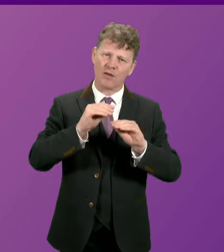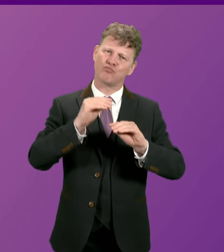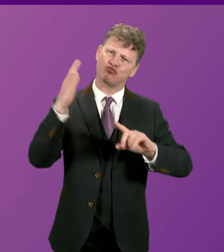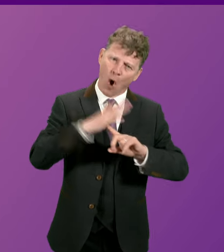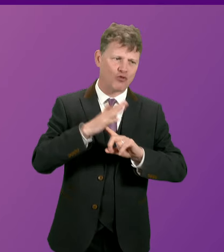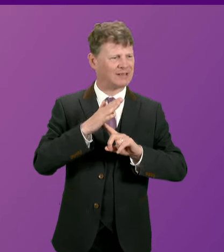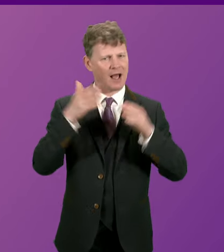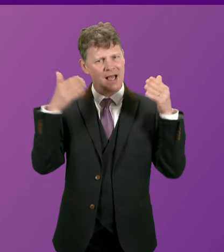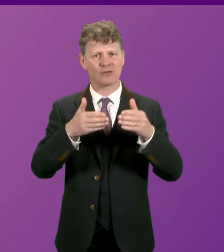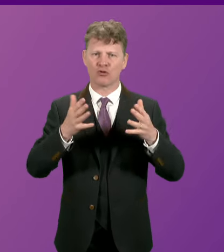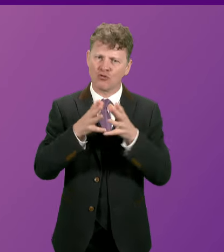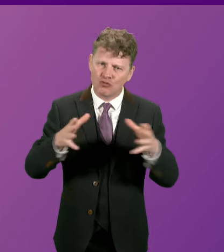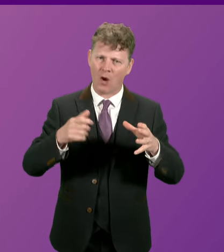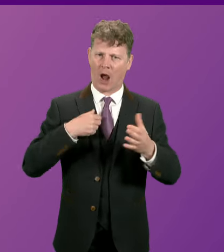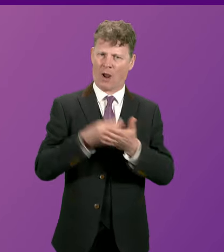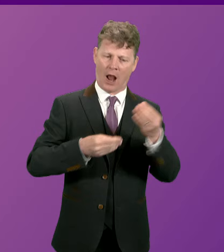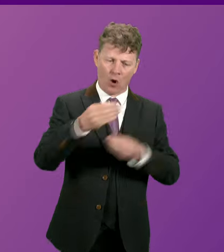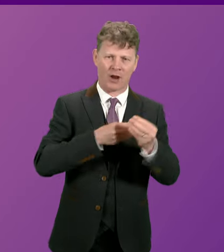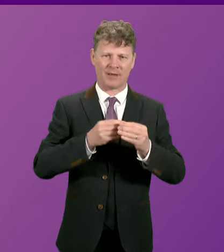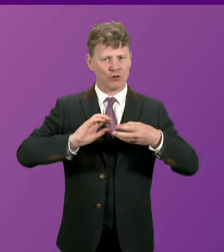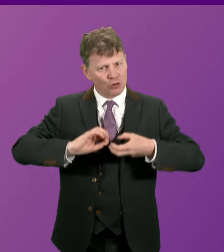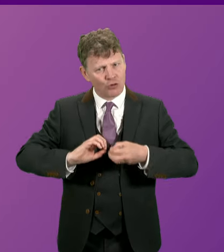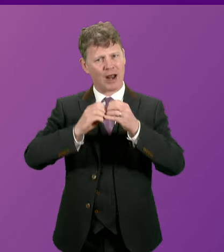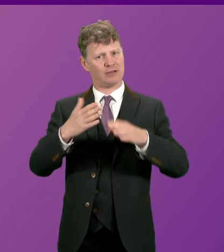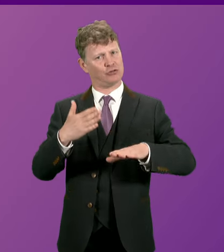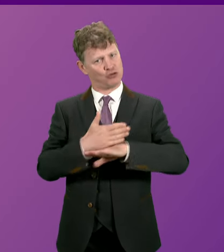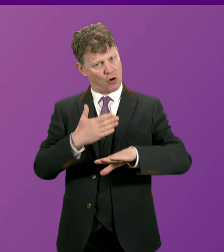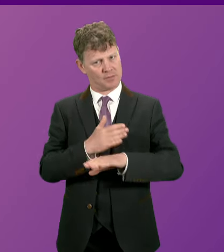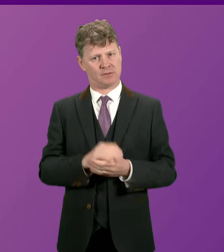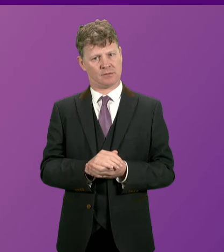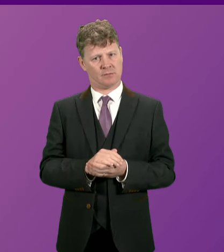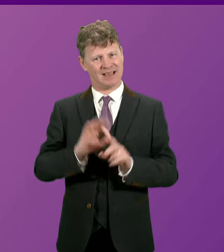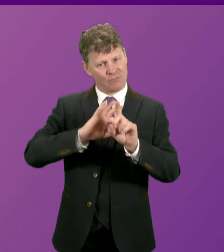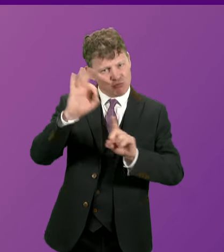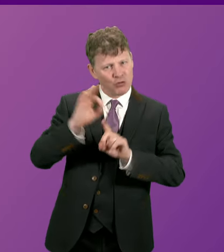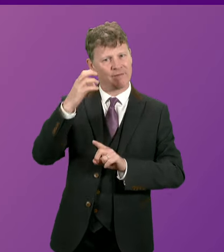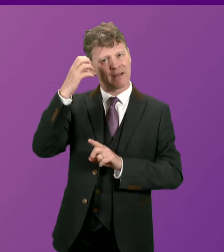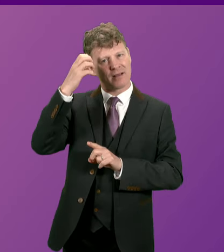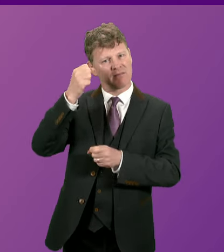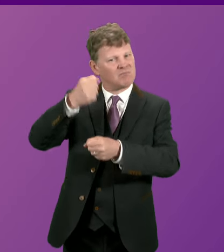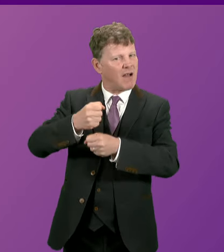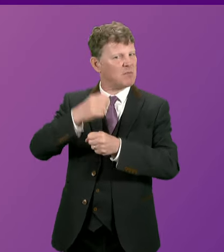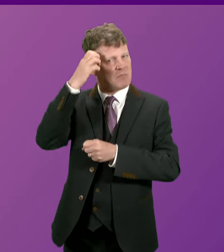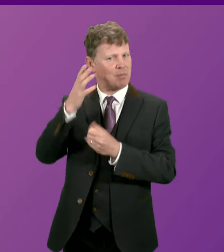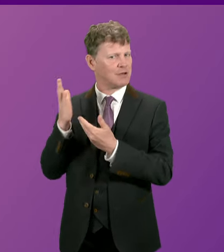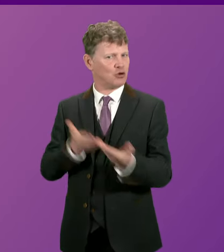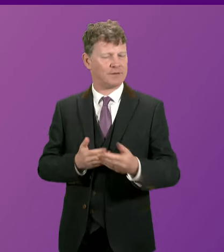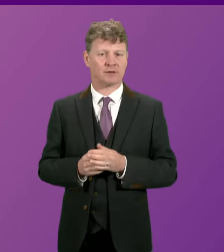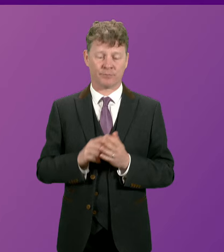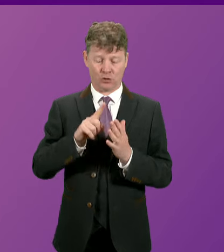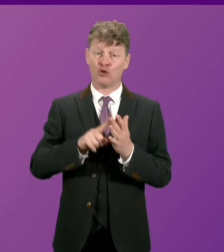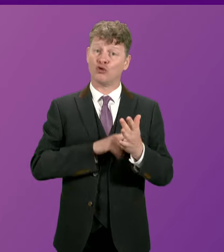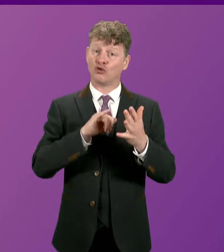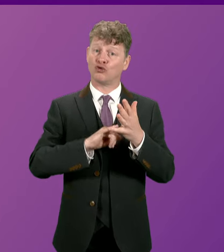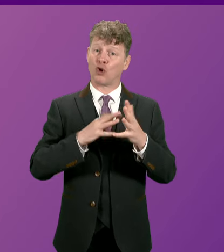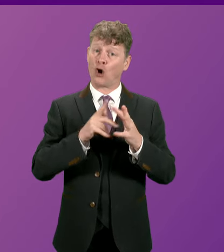creating jobs, improving public services. John Swinney did the opposite of